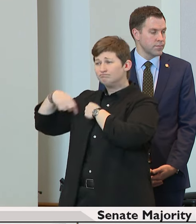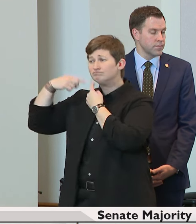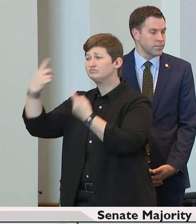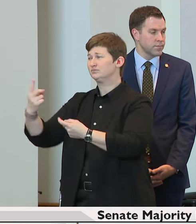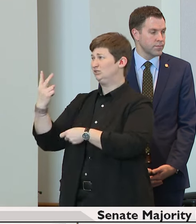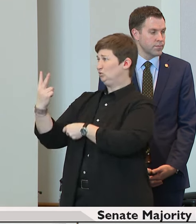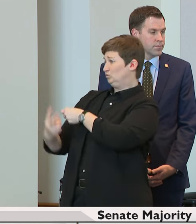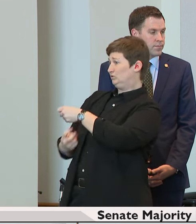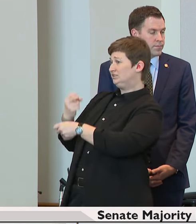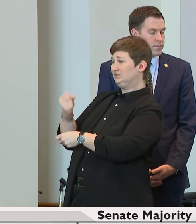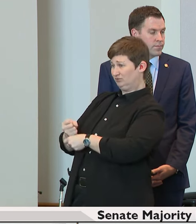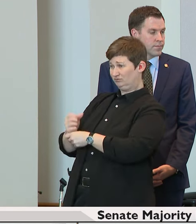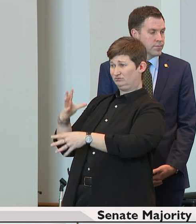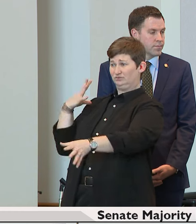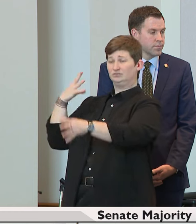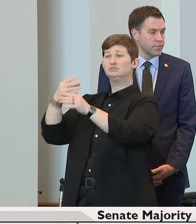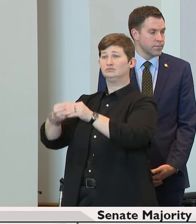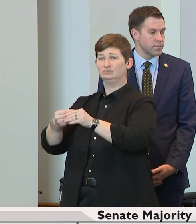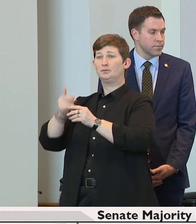for the people of Minnesota.